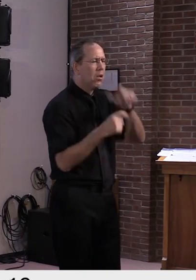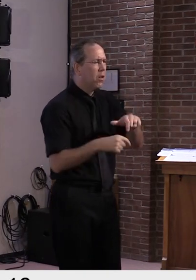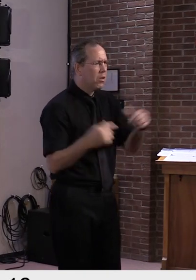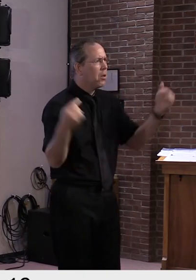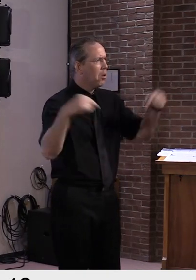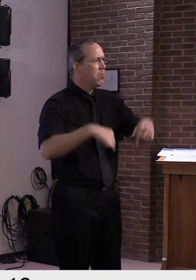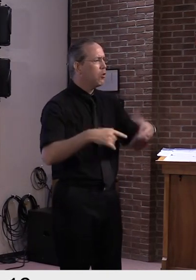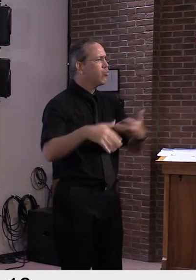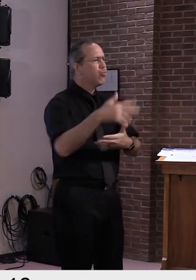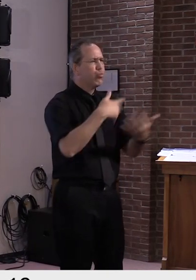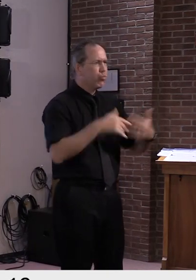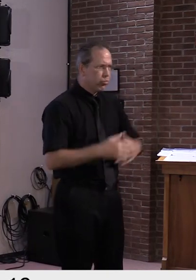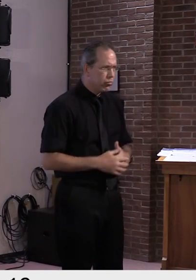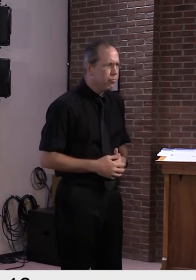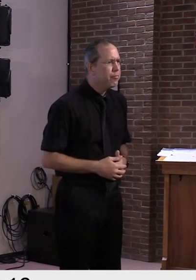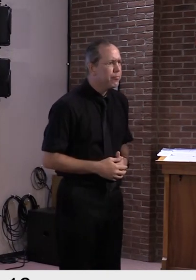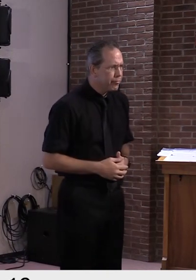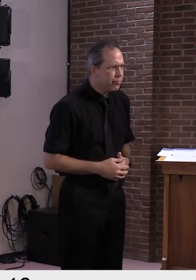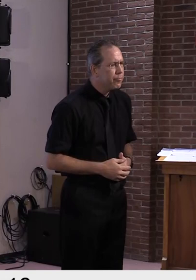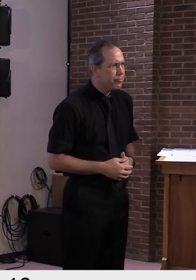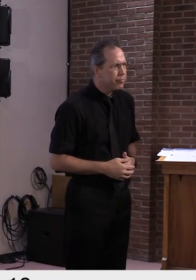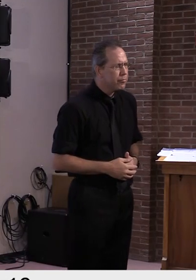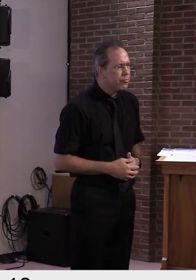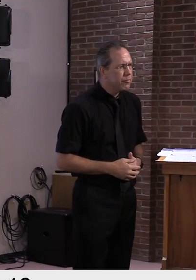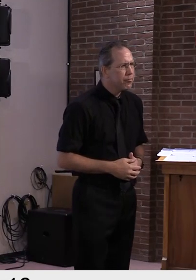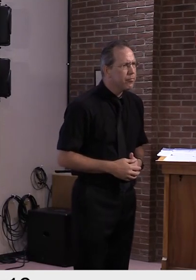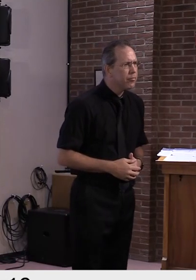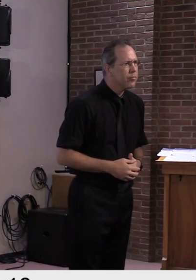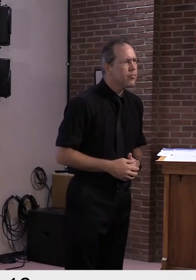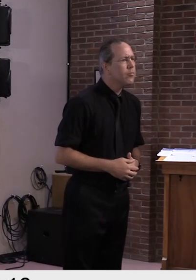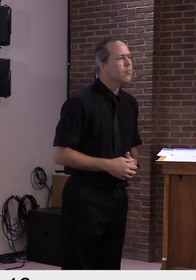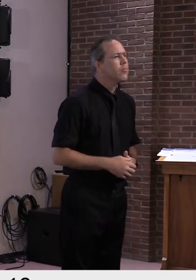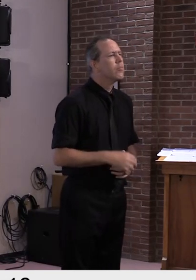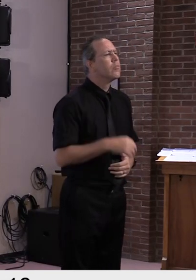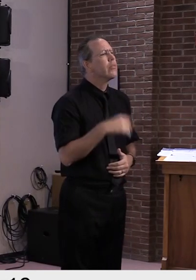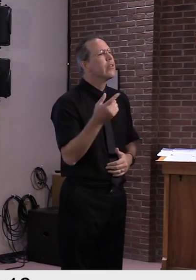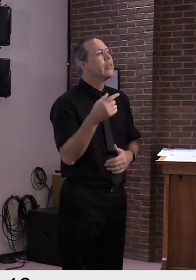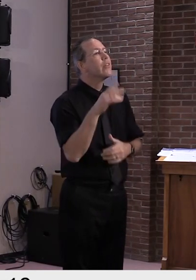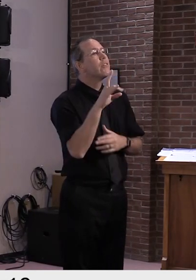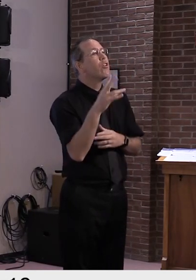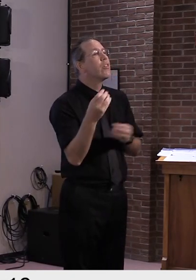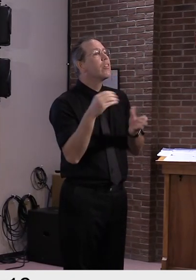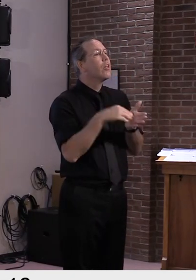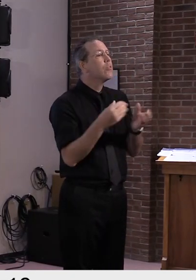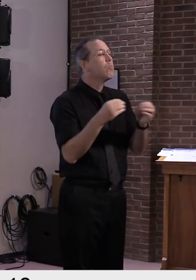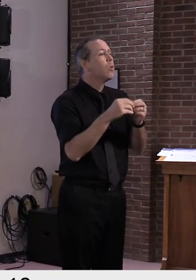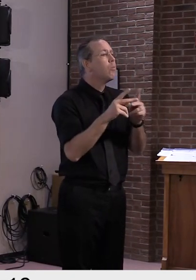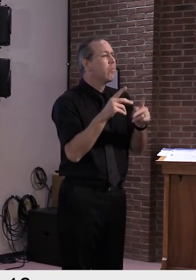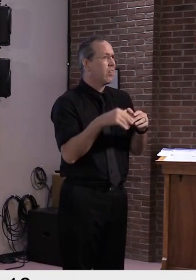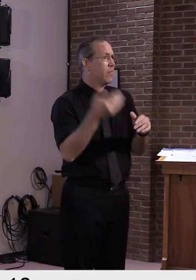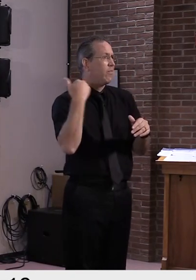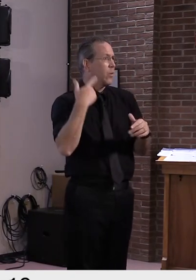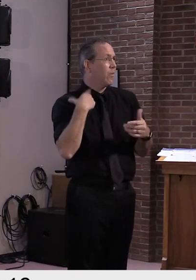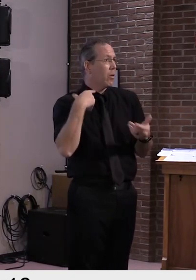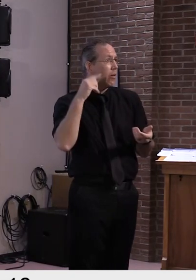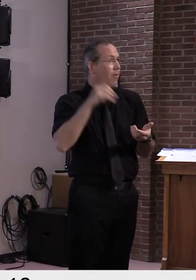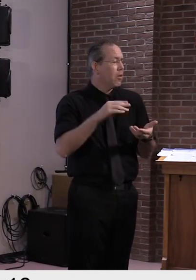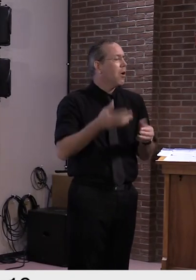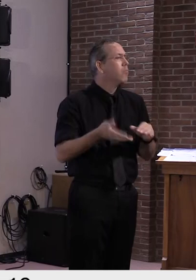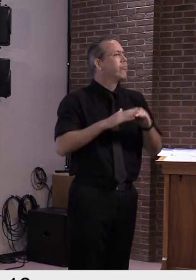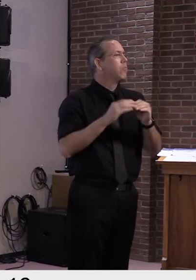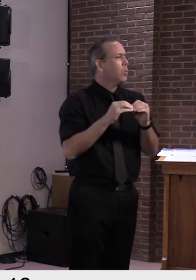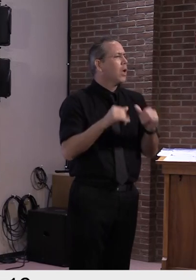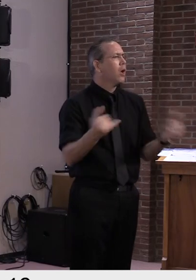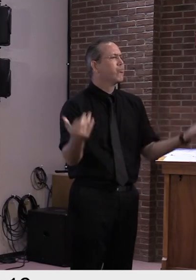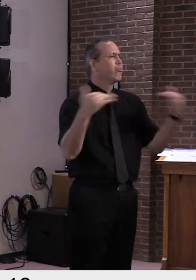quarantine. This is an increase of about 700,000 compared to last week. And looking most closely at the map, we can see that